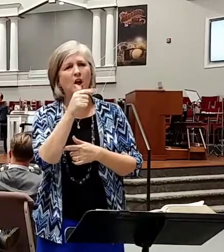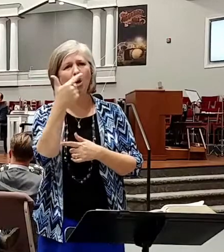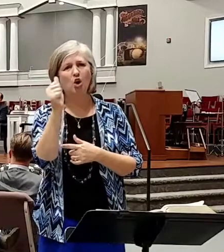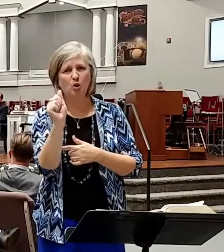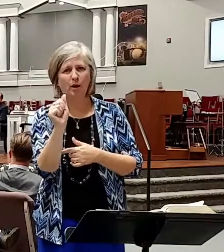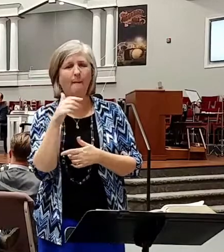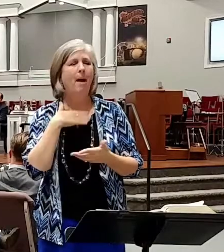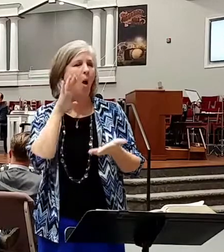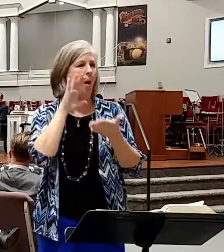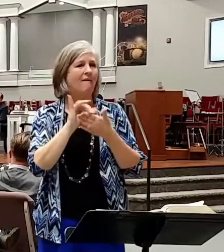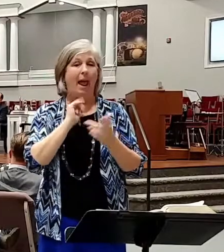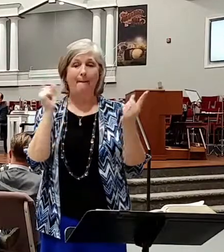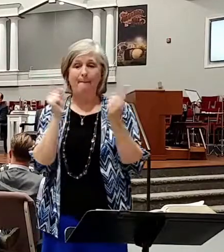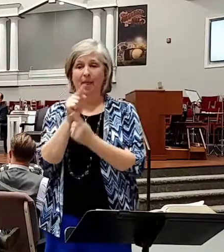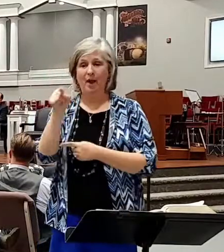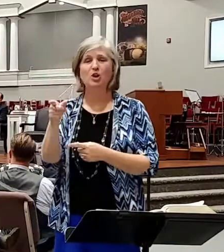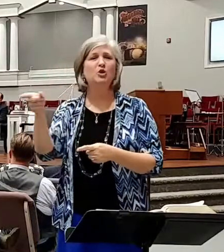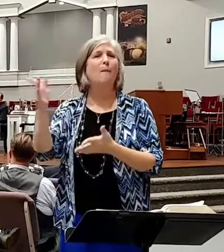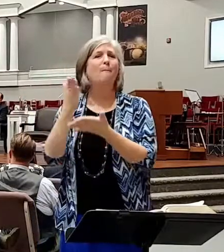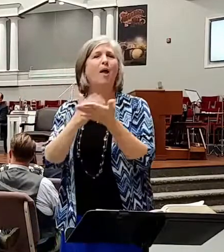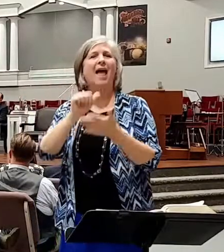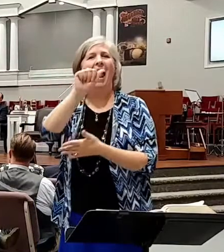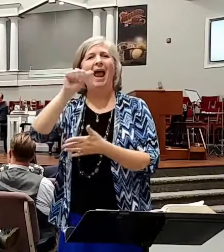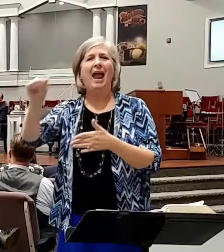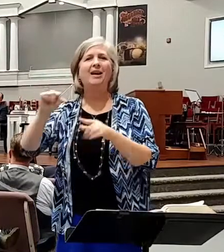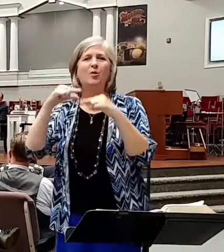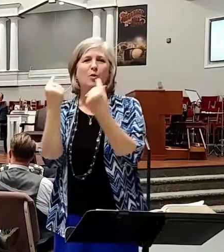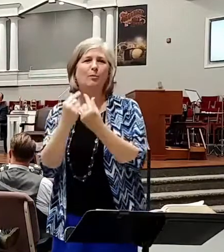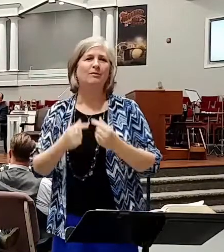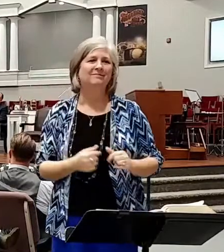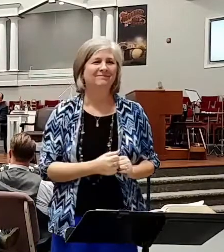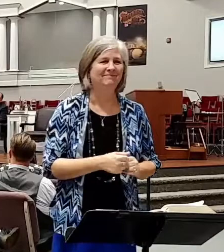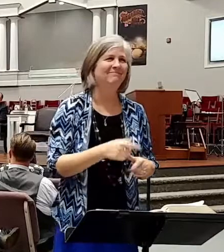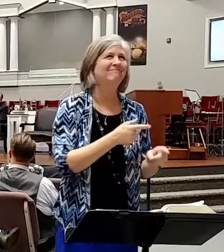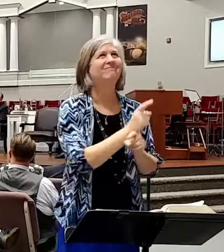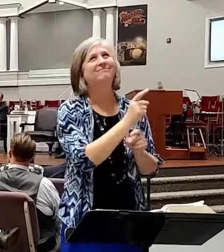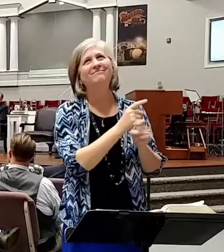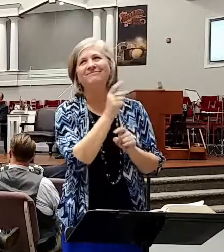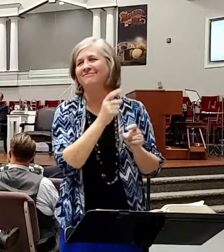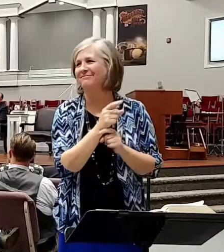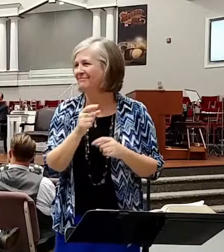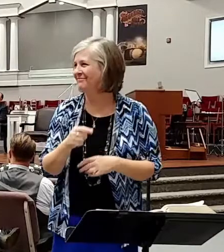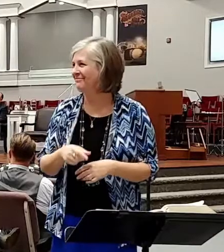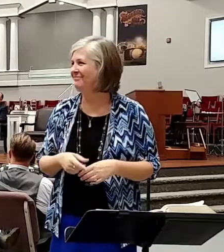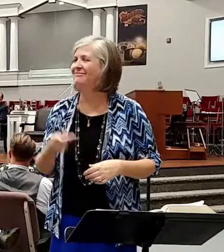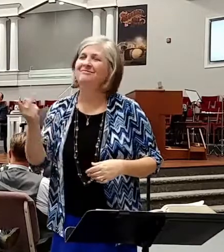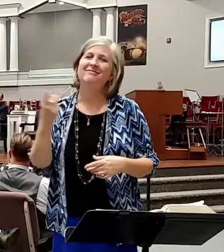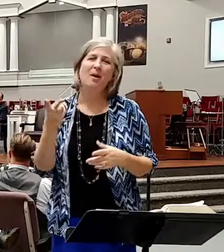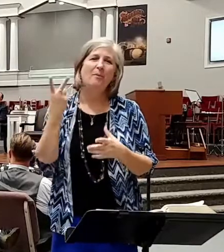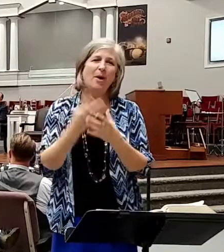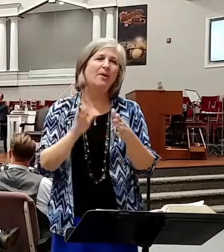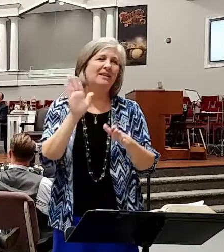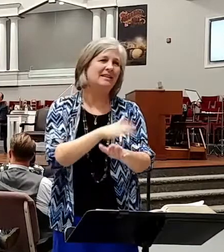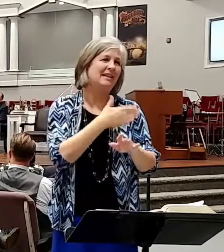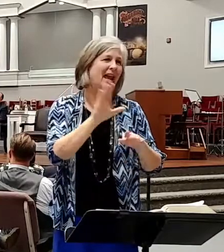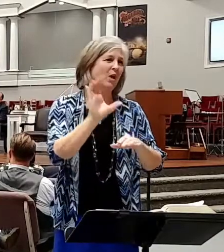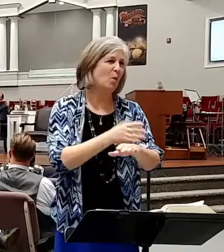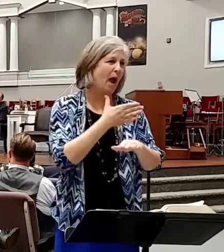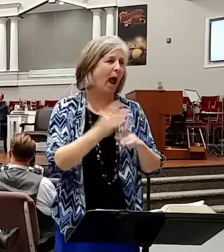there. She was part of the AA team. But I'm kidding there. Okay, we both sang in the choir and we met one another. She fell in